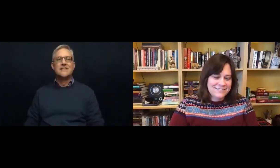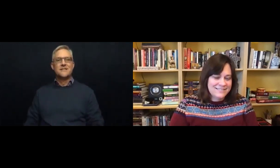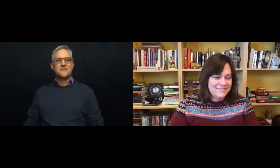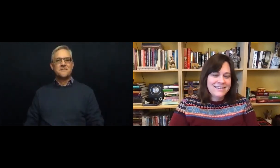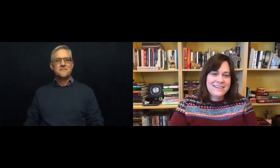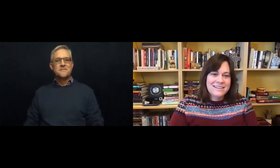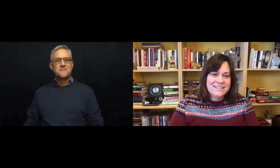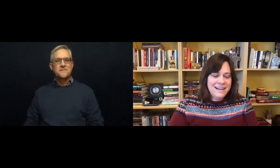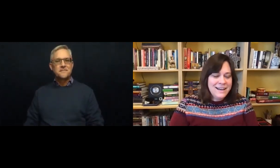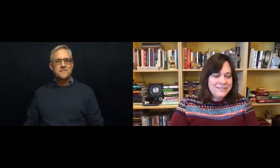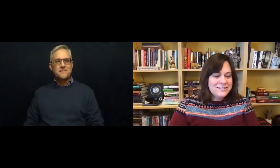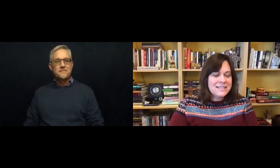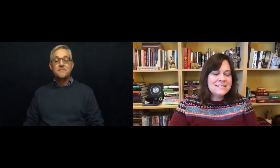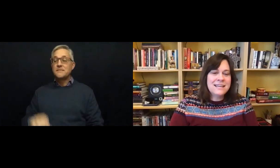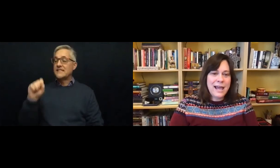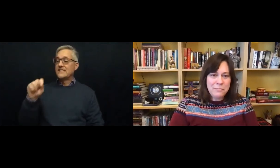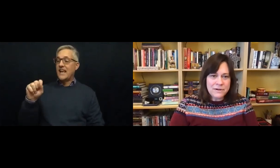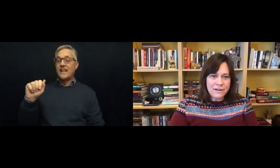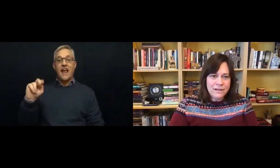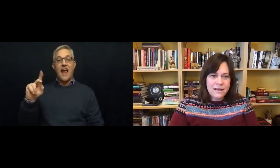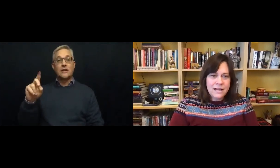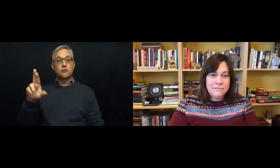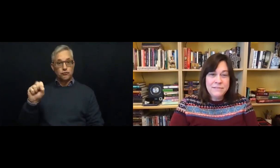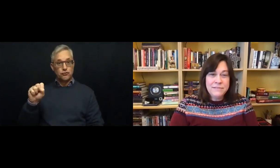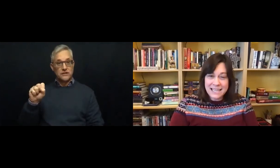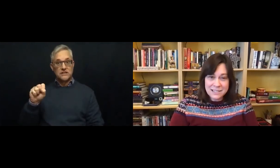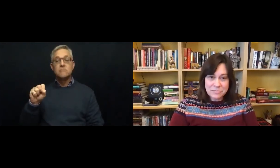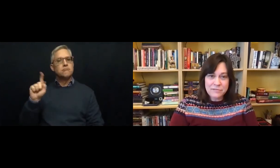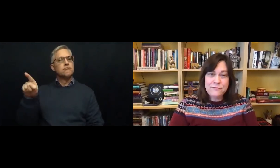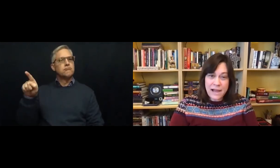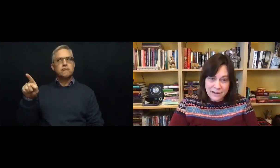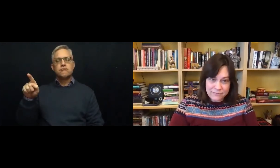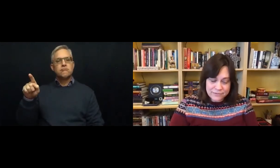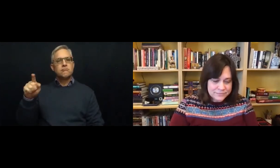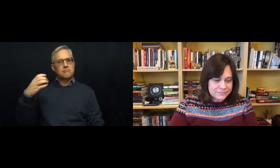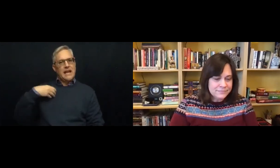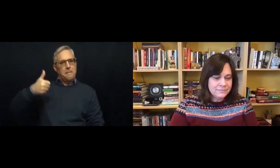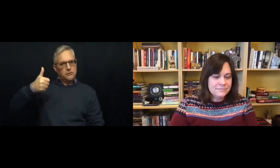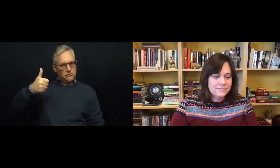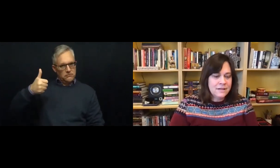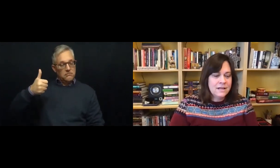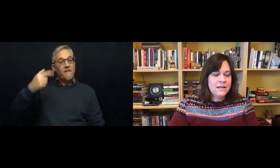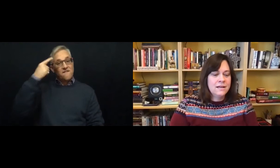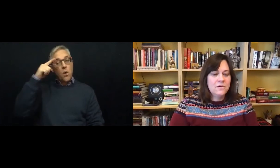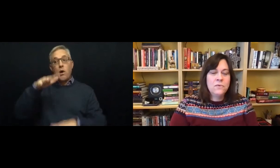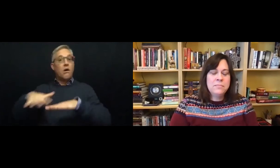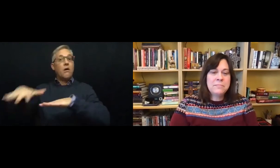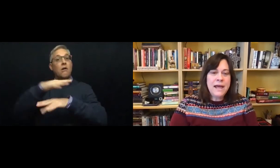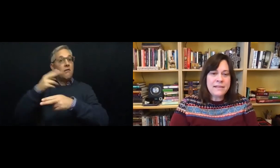St. Andrews is the capital of the Kingdom of Fife, where Macbeth